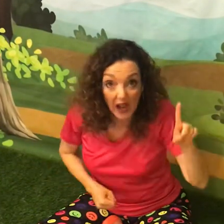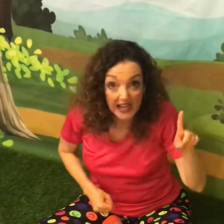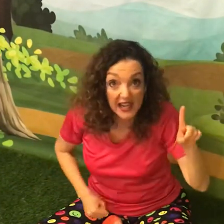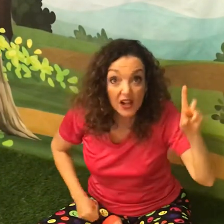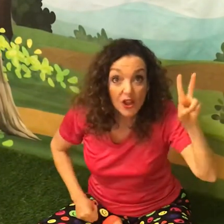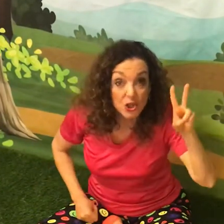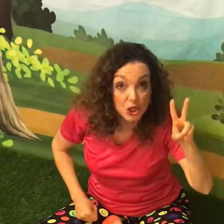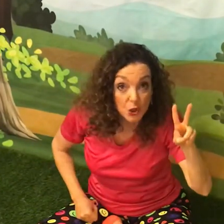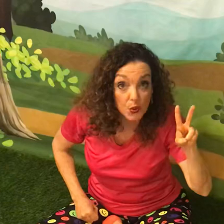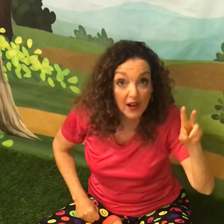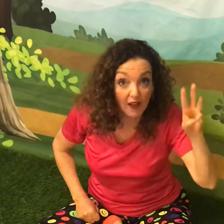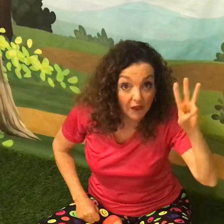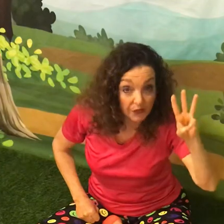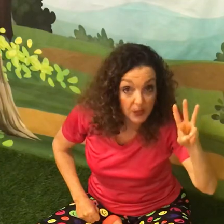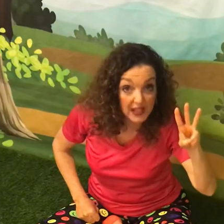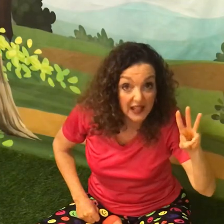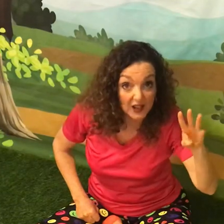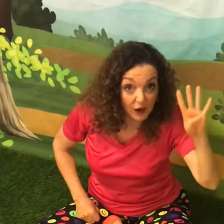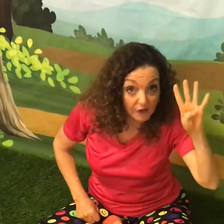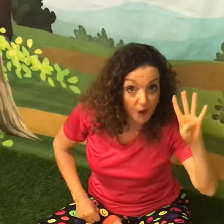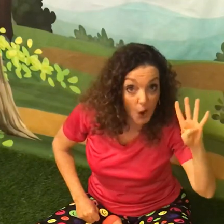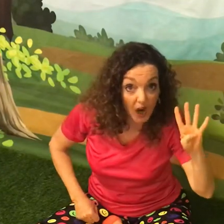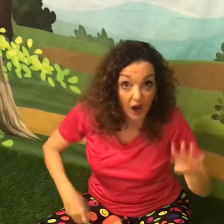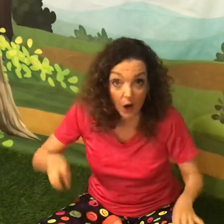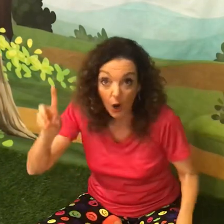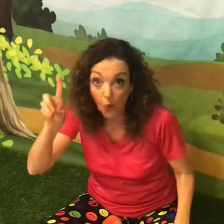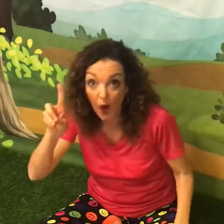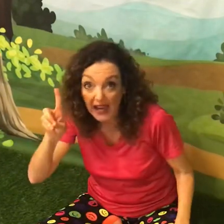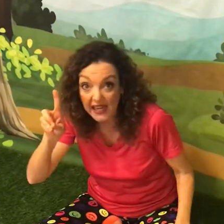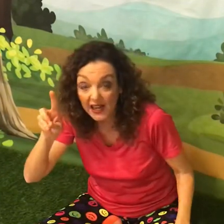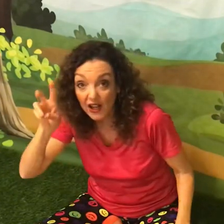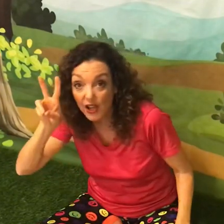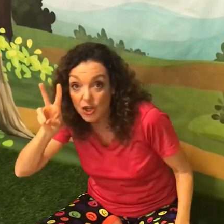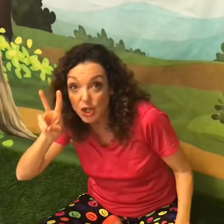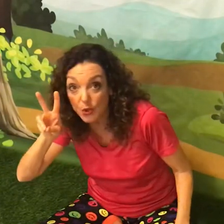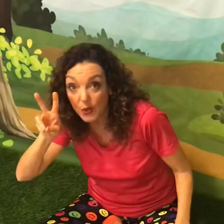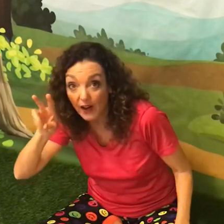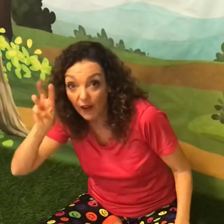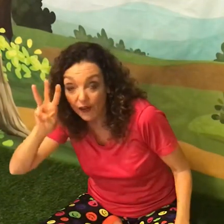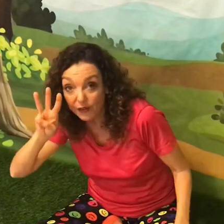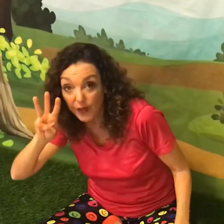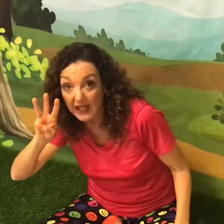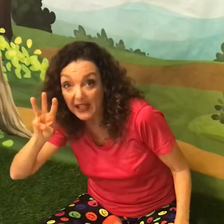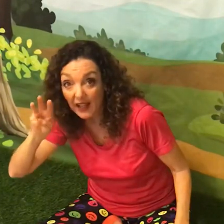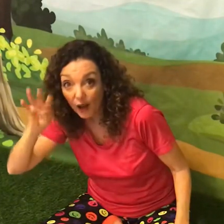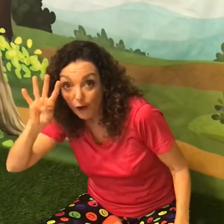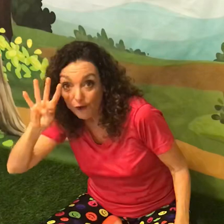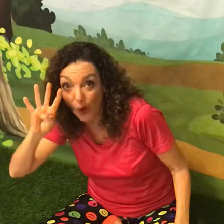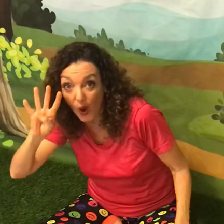One, two, three, four. One, two, three, four.